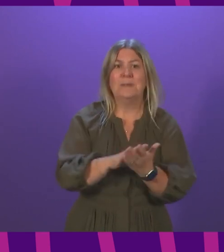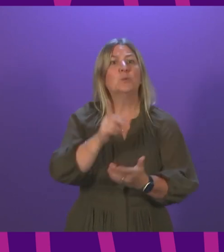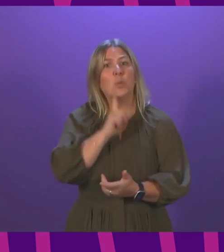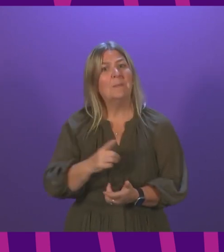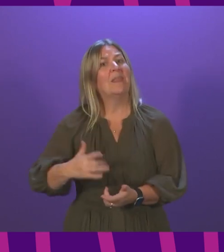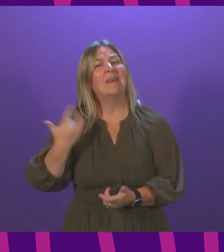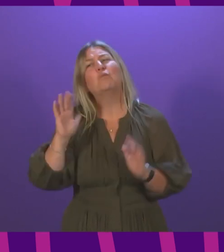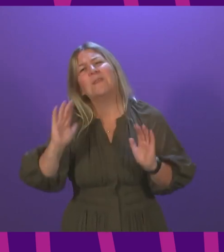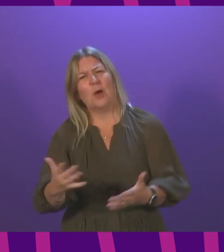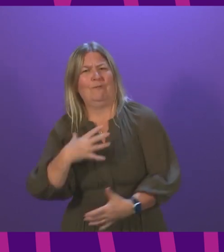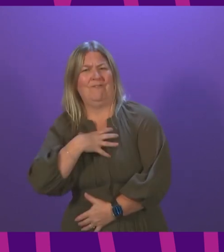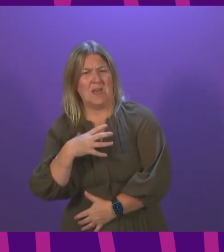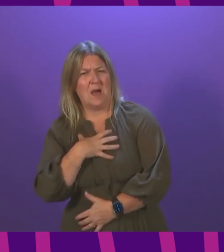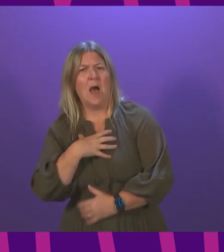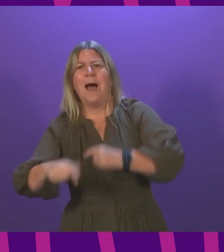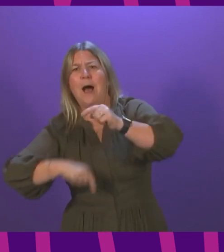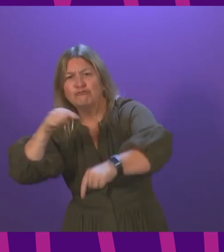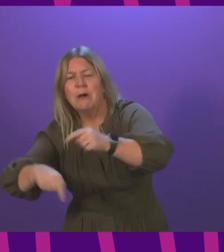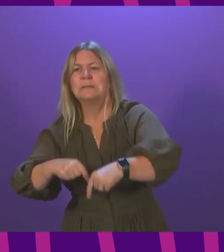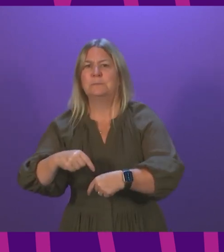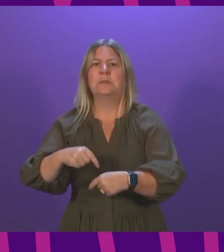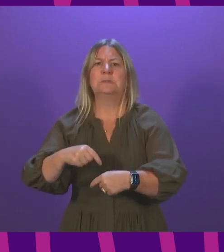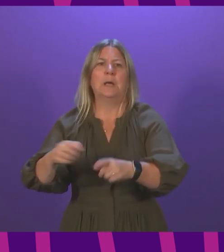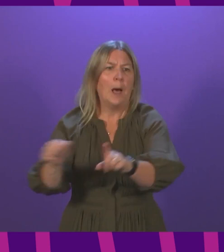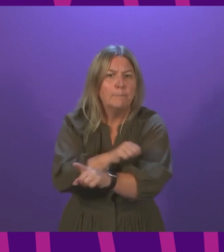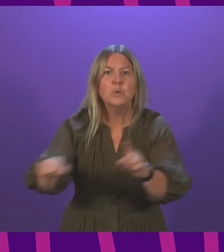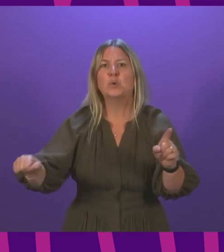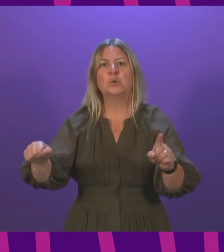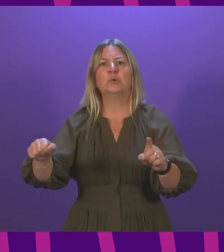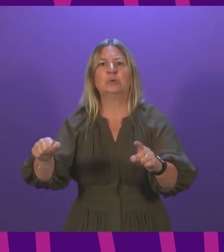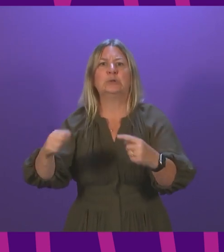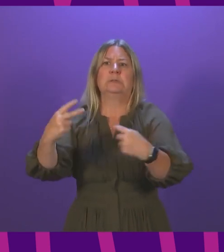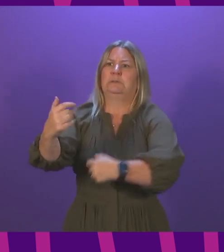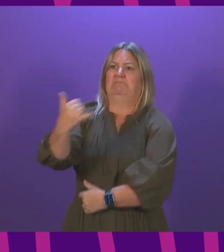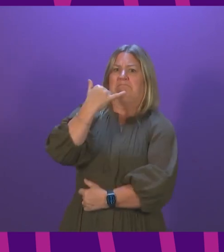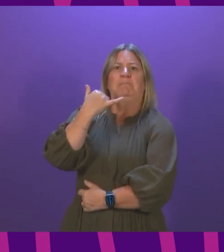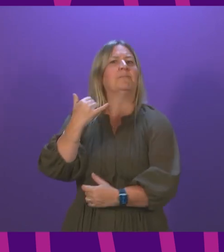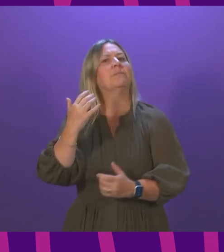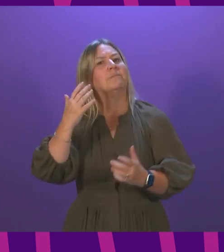of harassment, abuse, intimidation, violence, and in the worst cases, death.